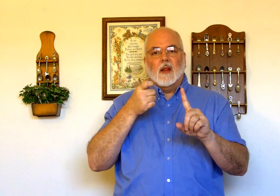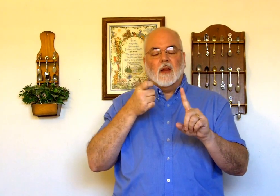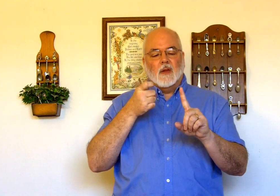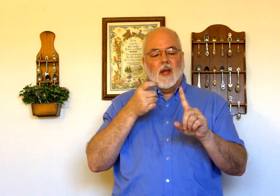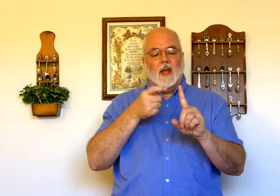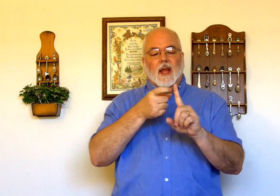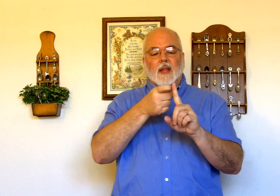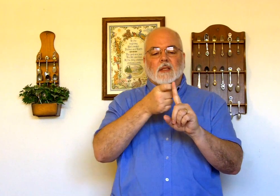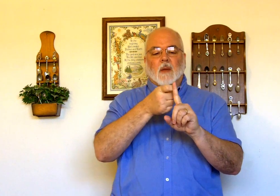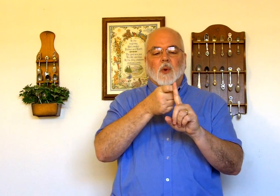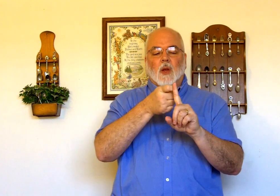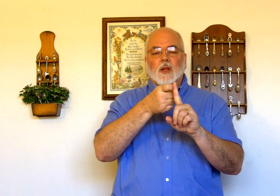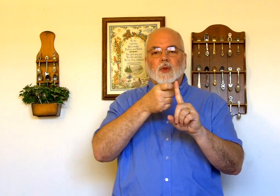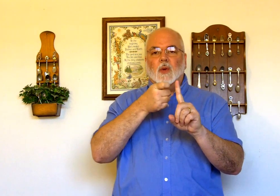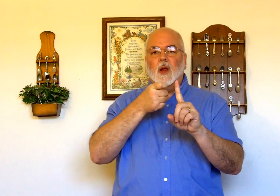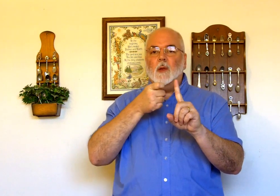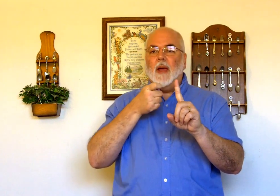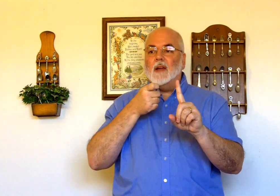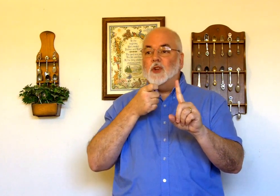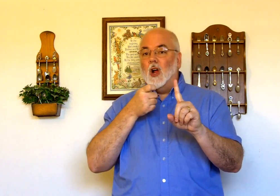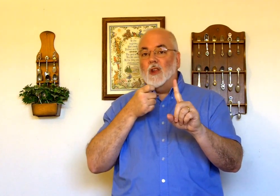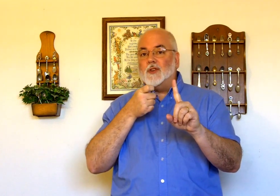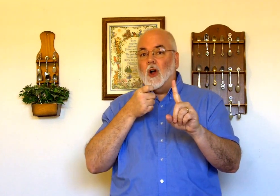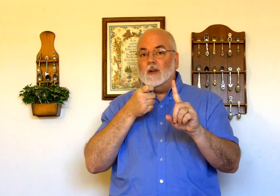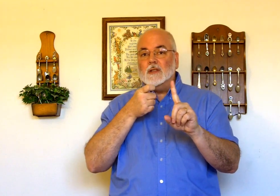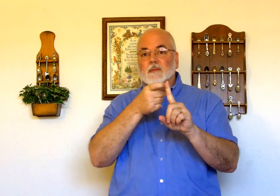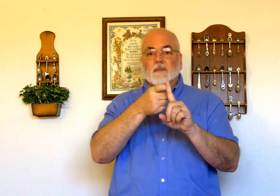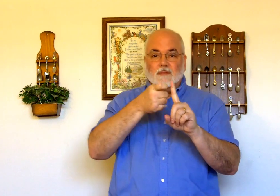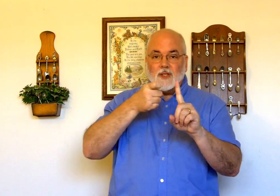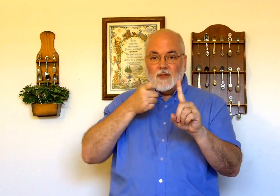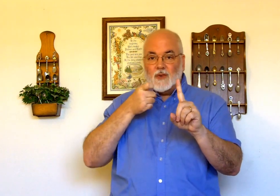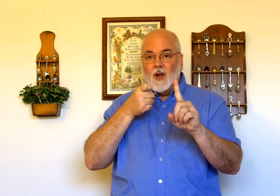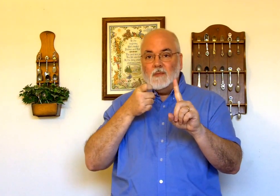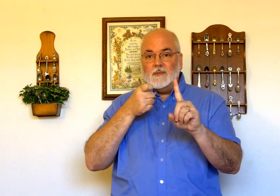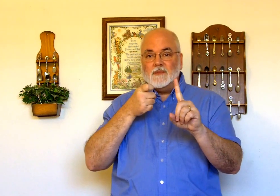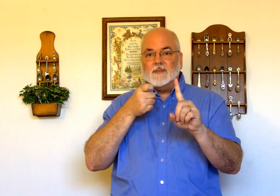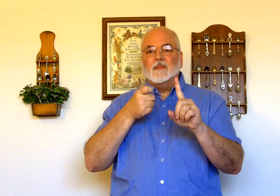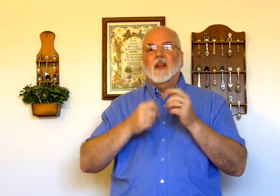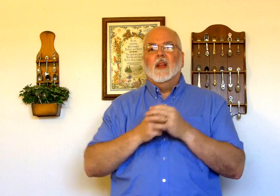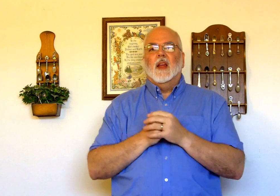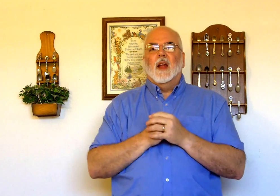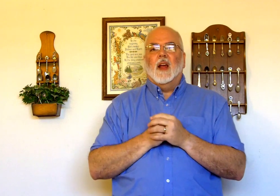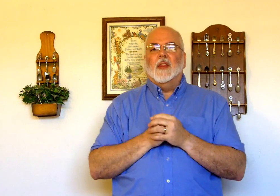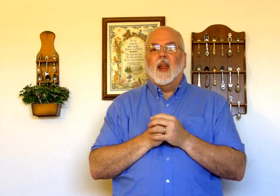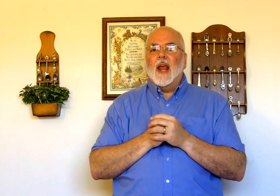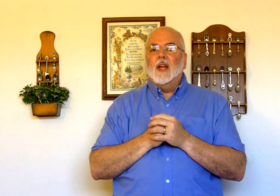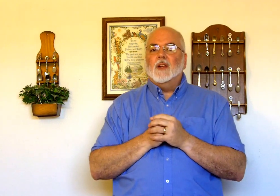okay this is like pulling the string on the back of a doll that talks from the land of